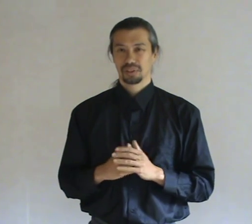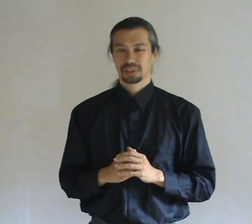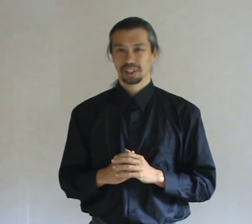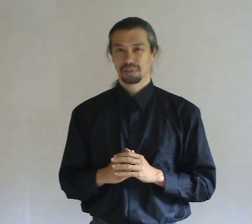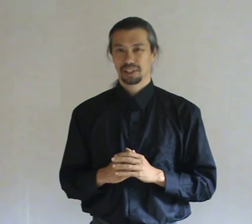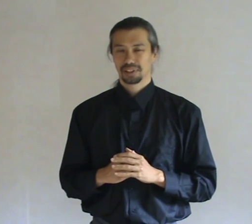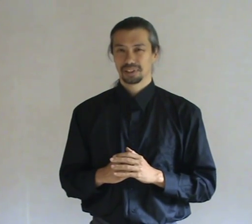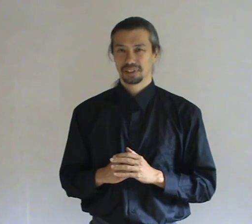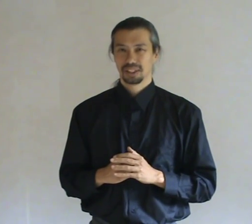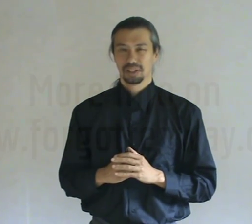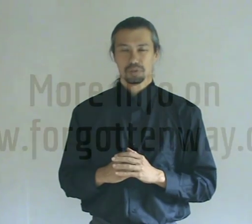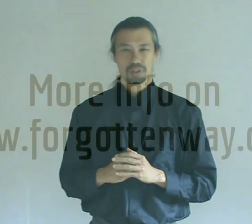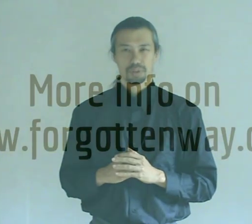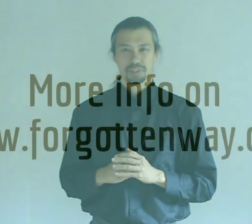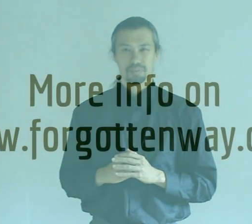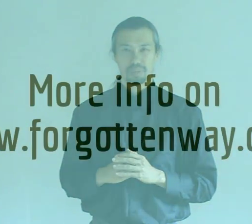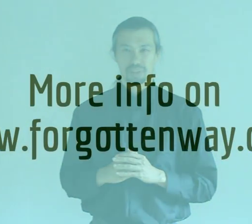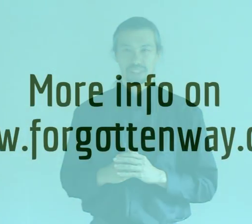yourself and others of troublesome parasites.